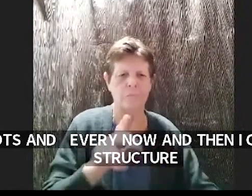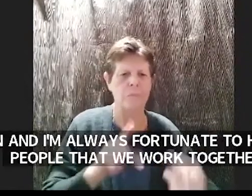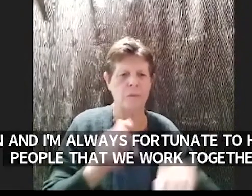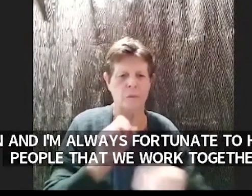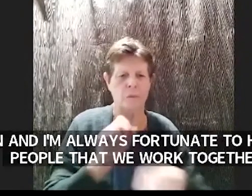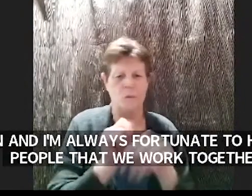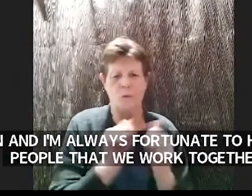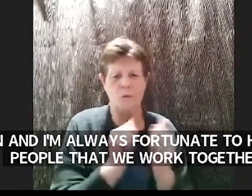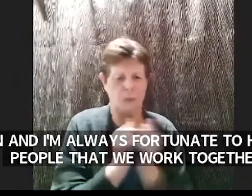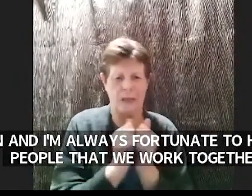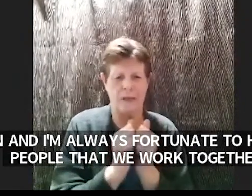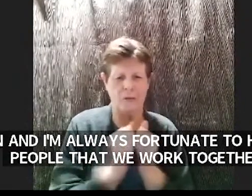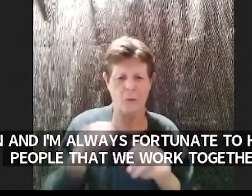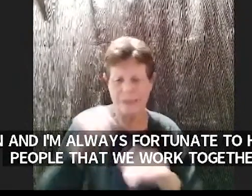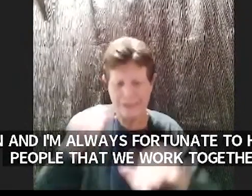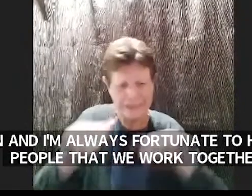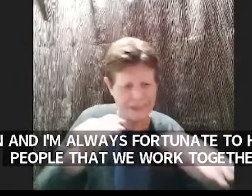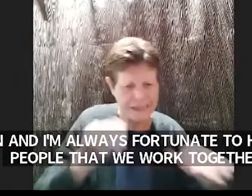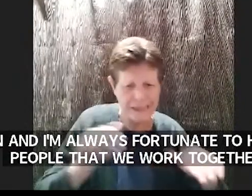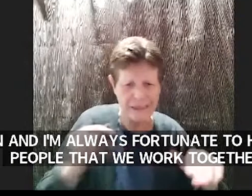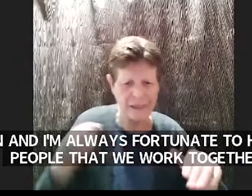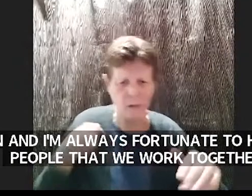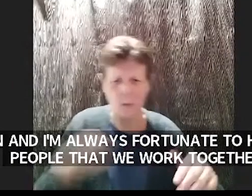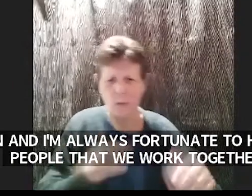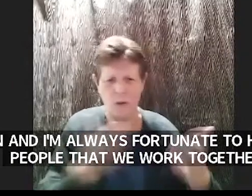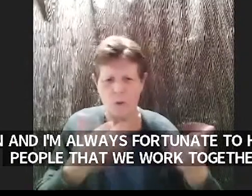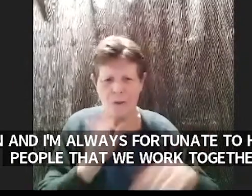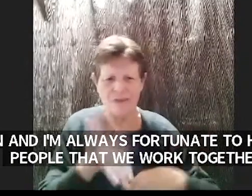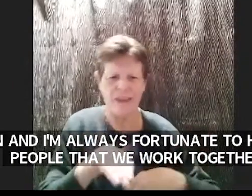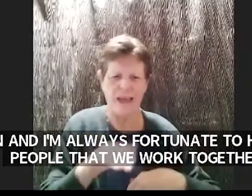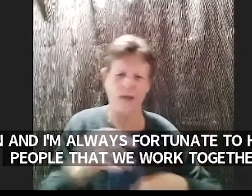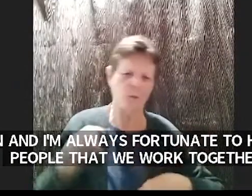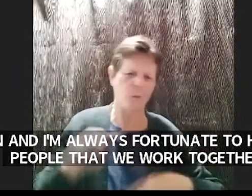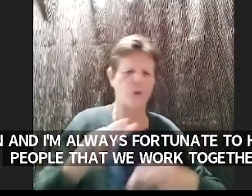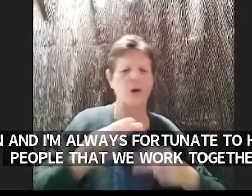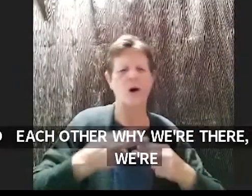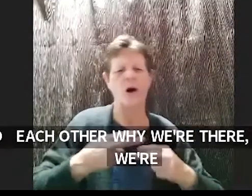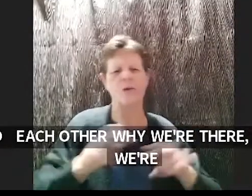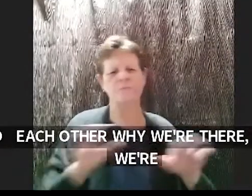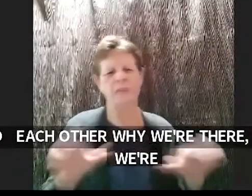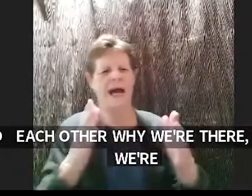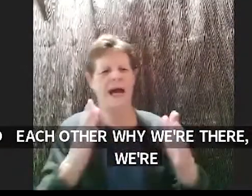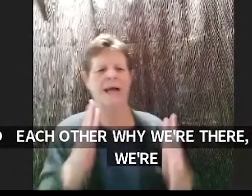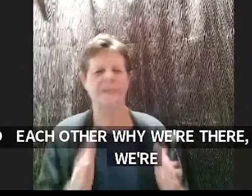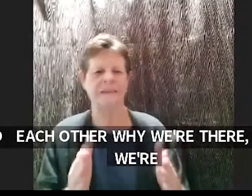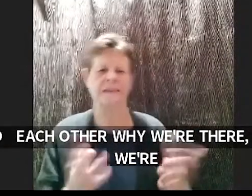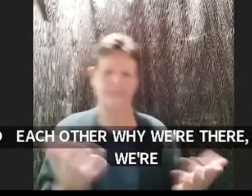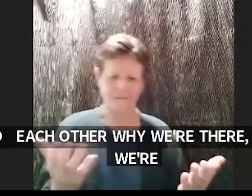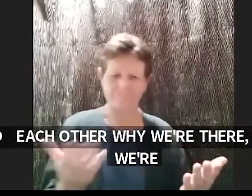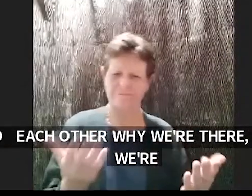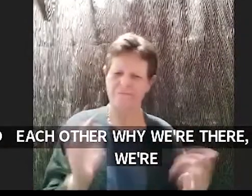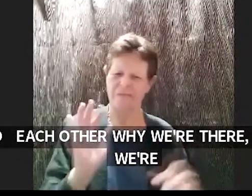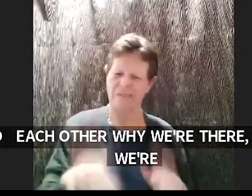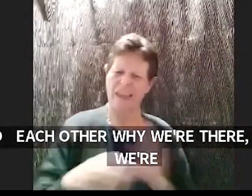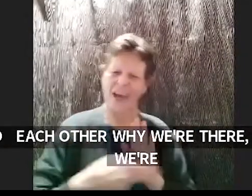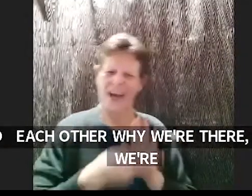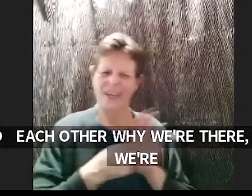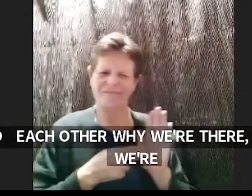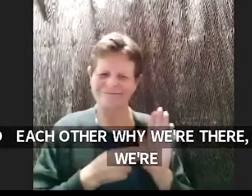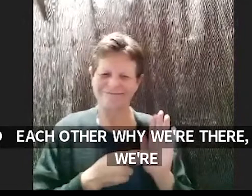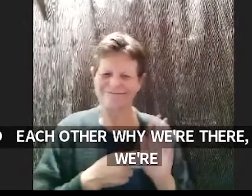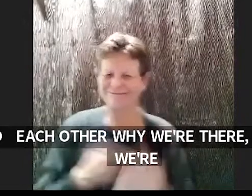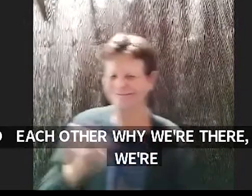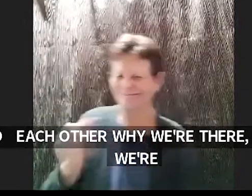why we're there you know that we're activists we're not you know absolutely organizational